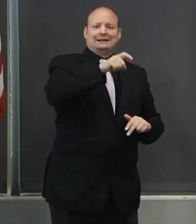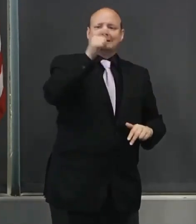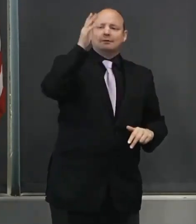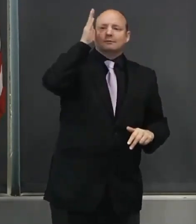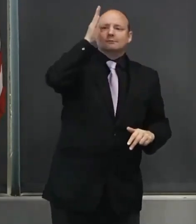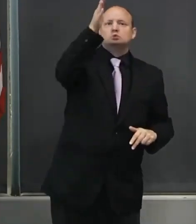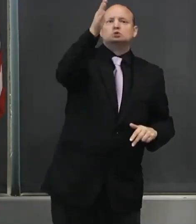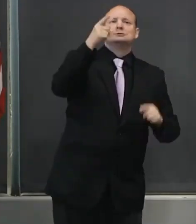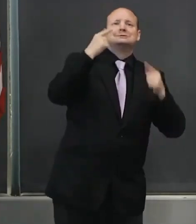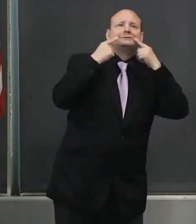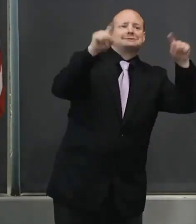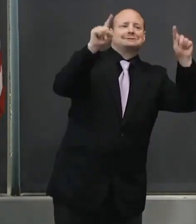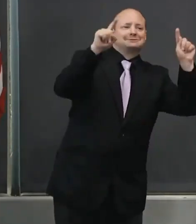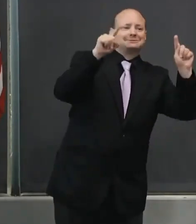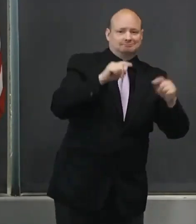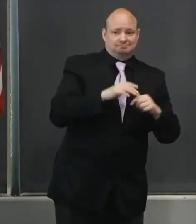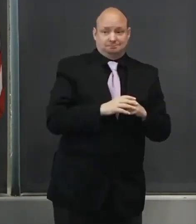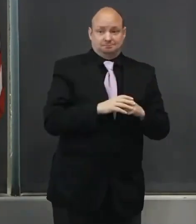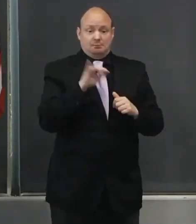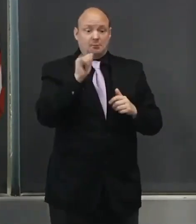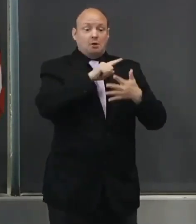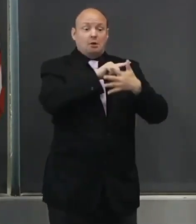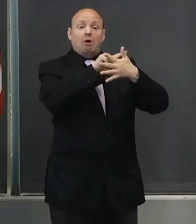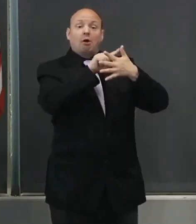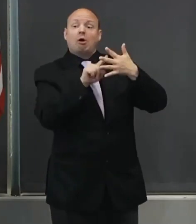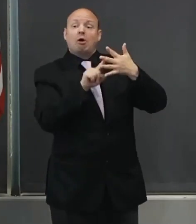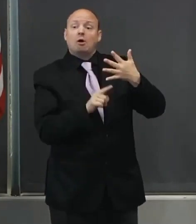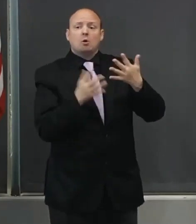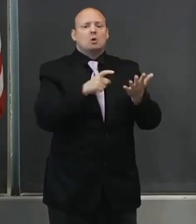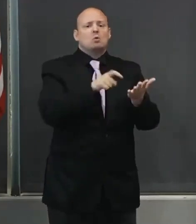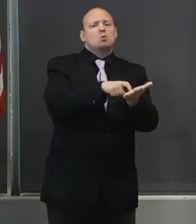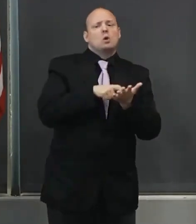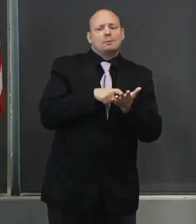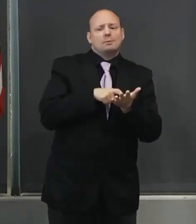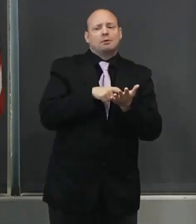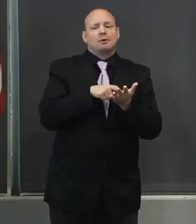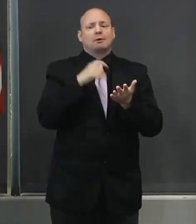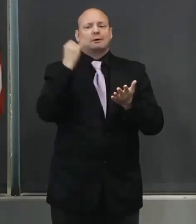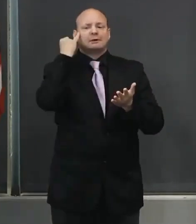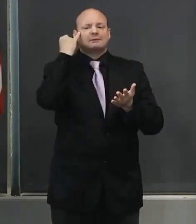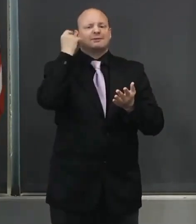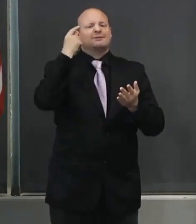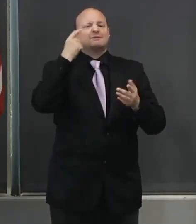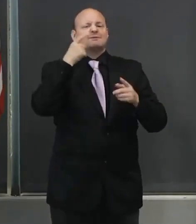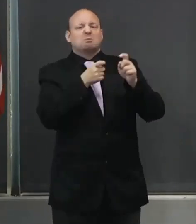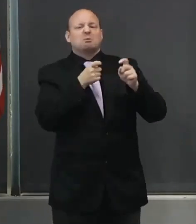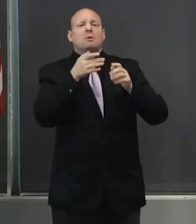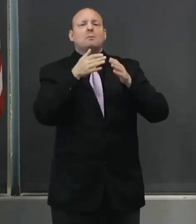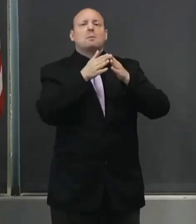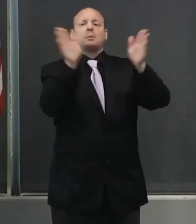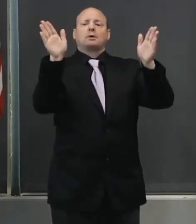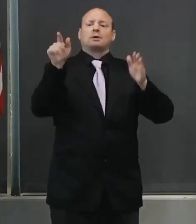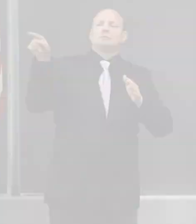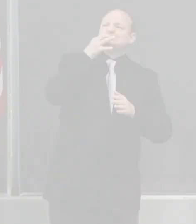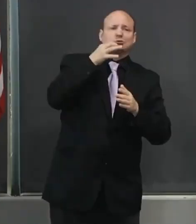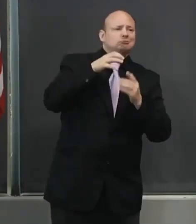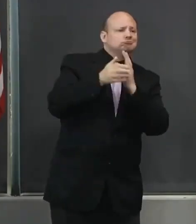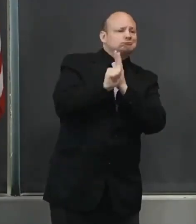overall, these requirements align the recommendations from both public health experts and educators.